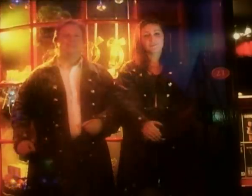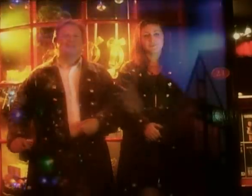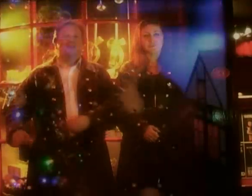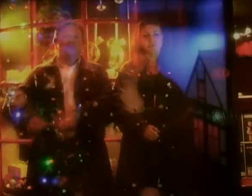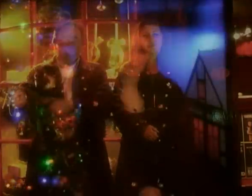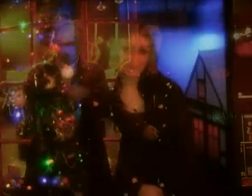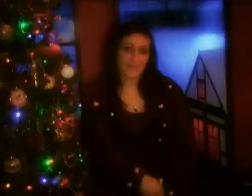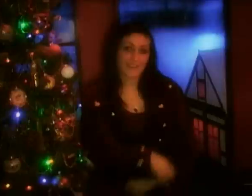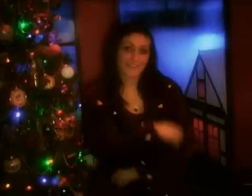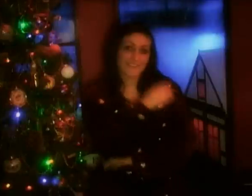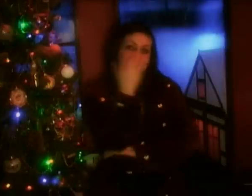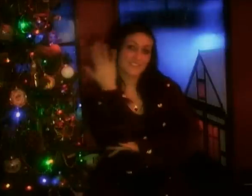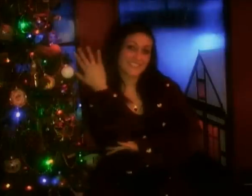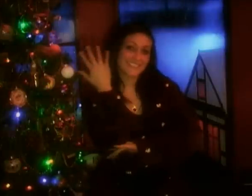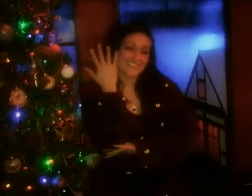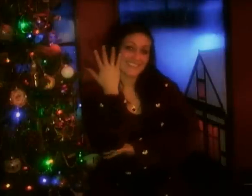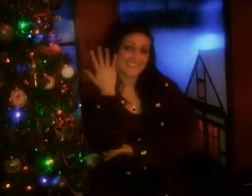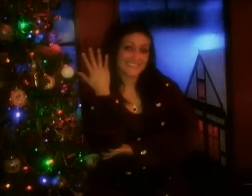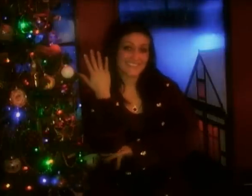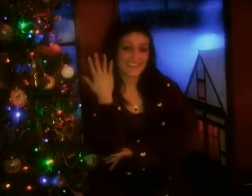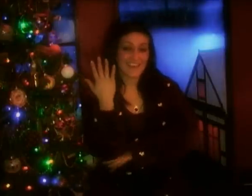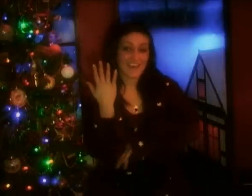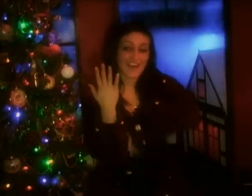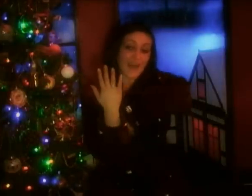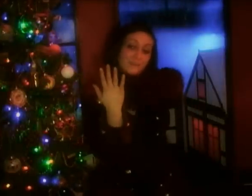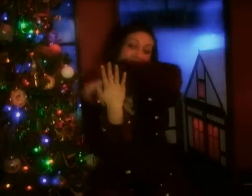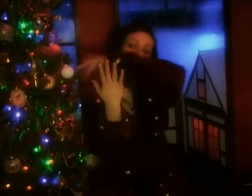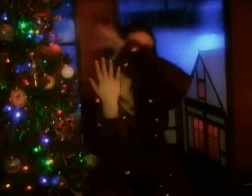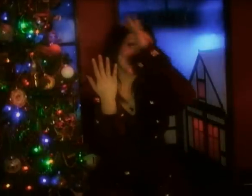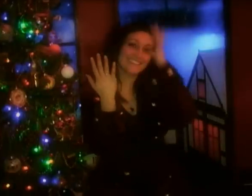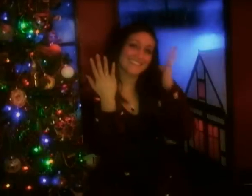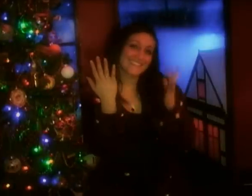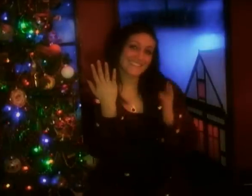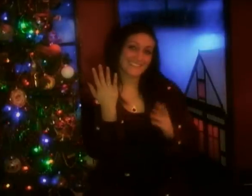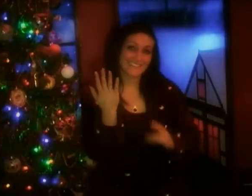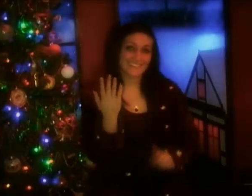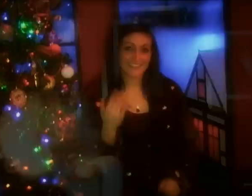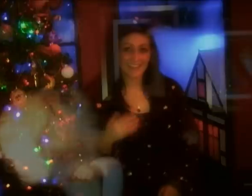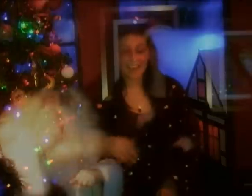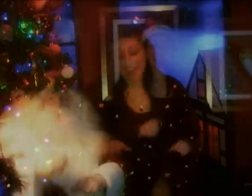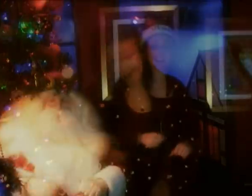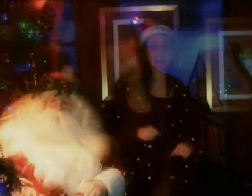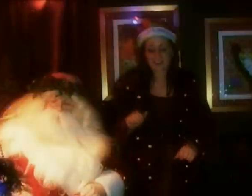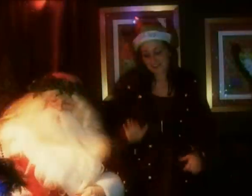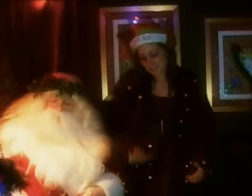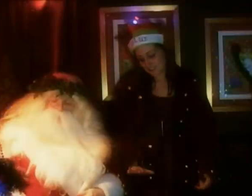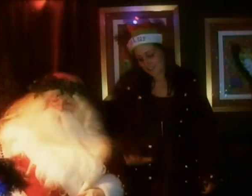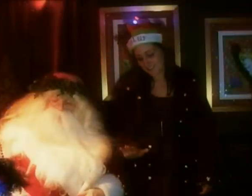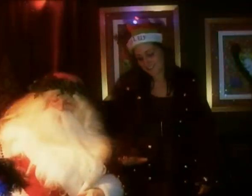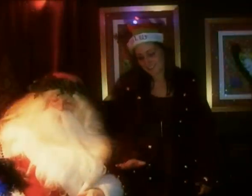Where the treetops glisten And children